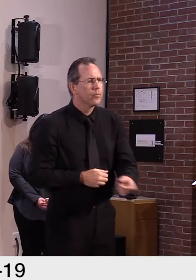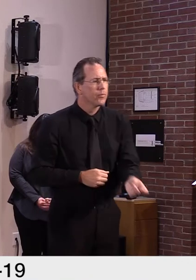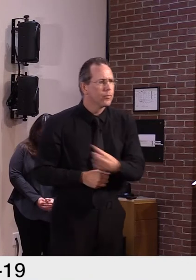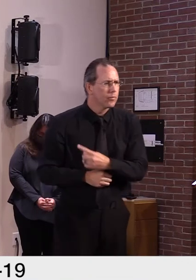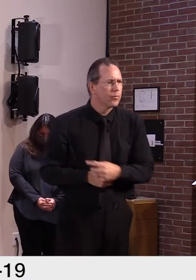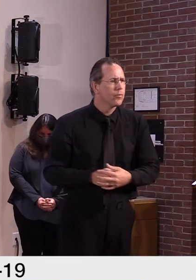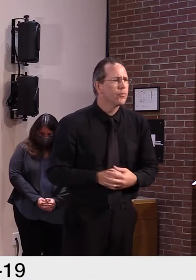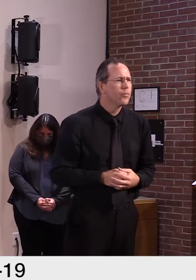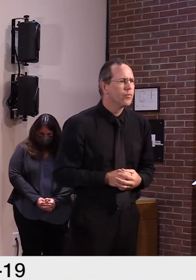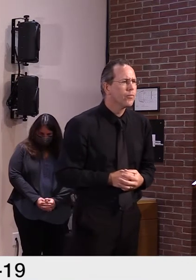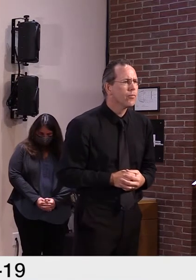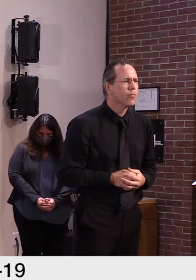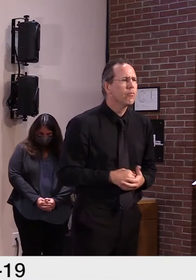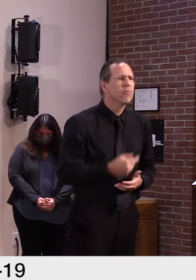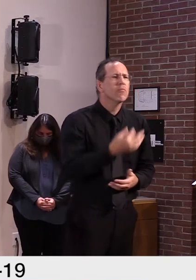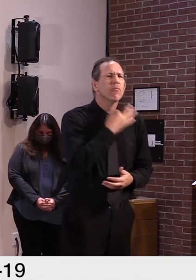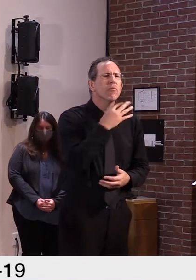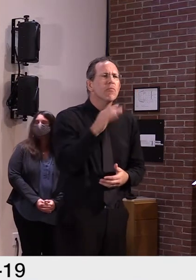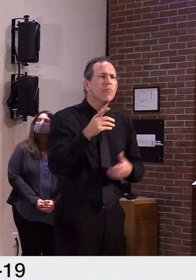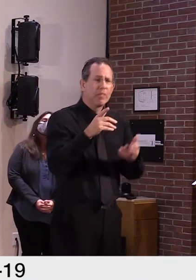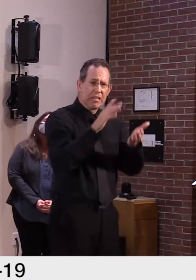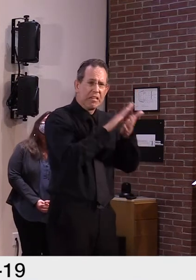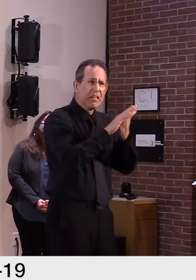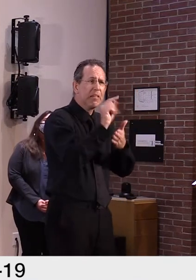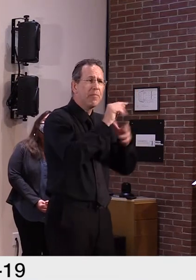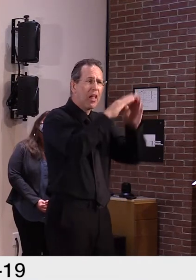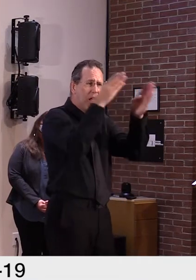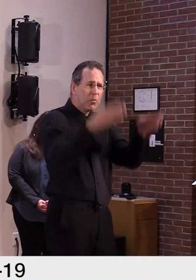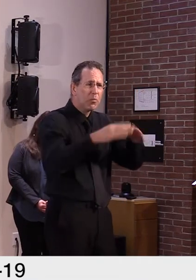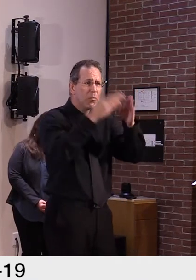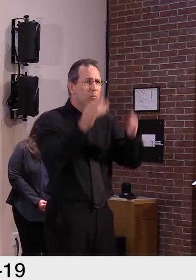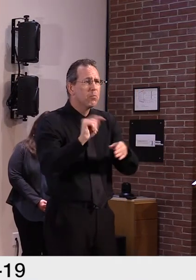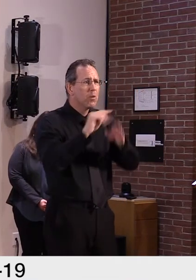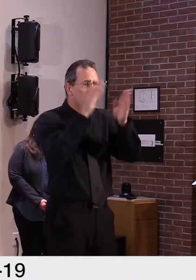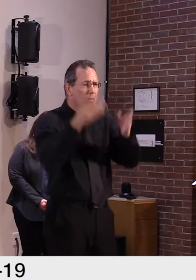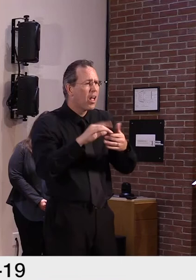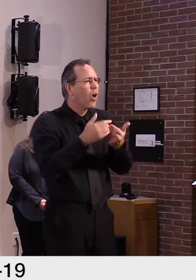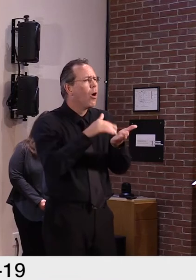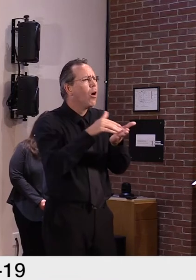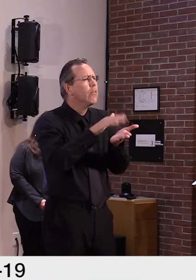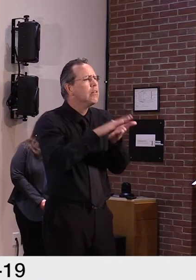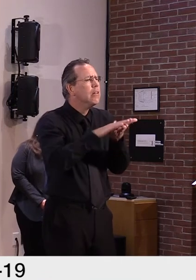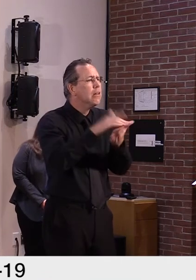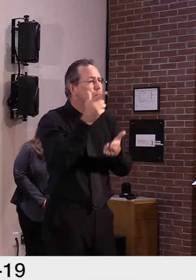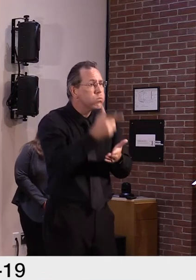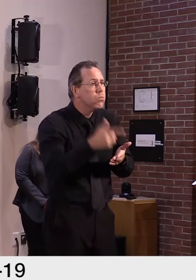you know, the, the CDC estimates that this virus lasts on wood, for example.